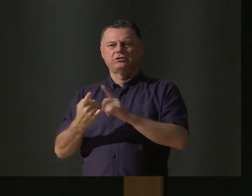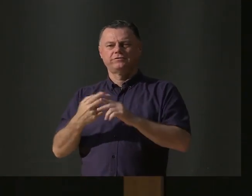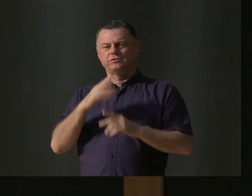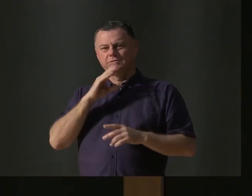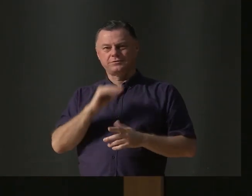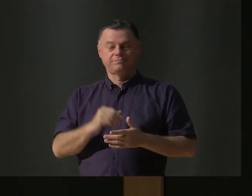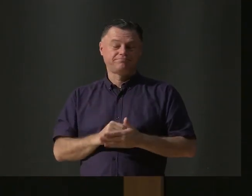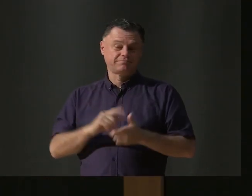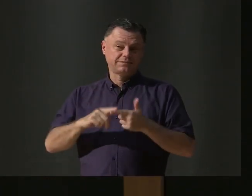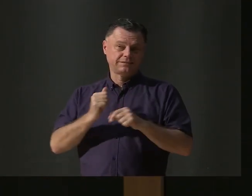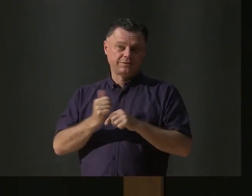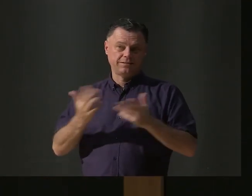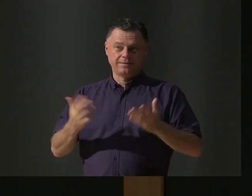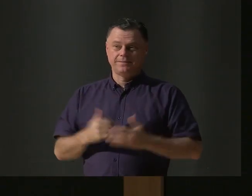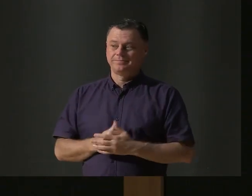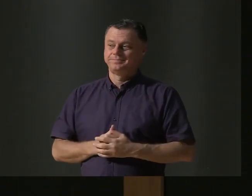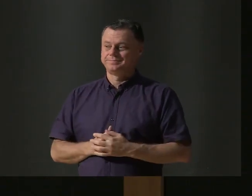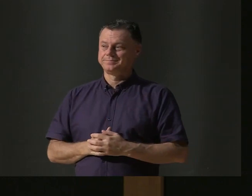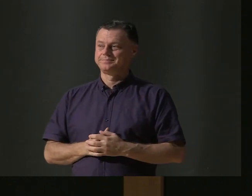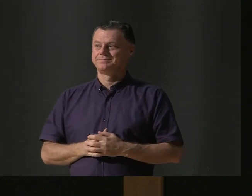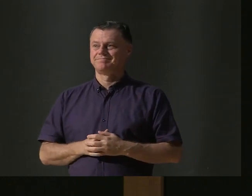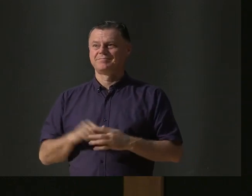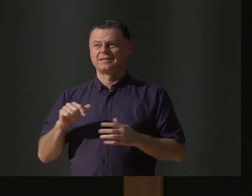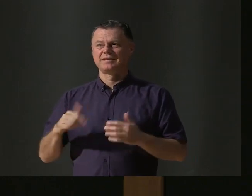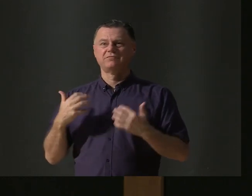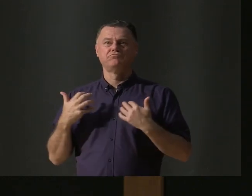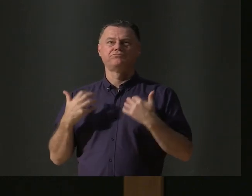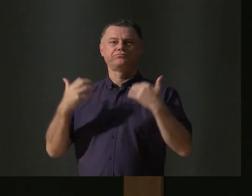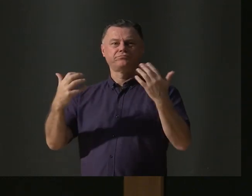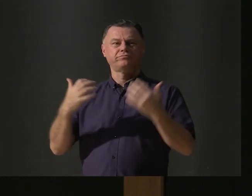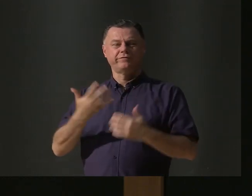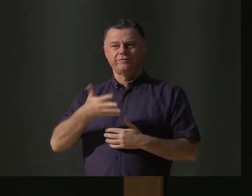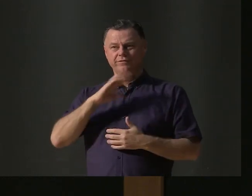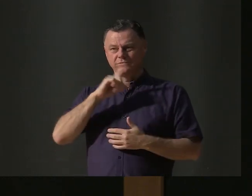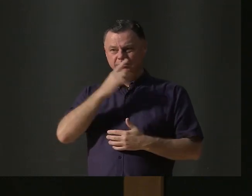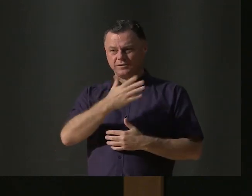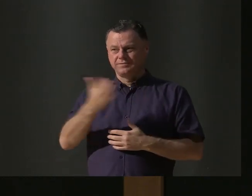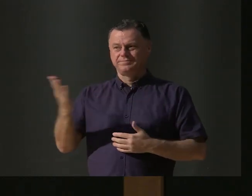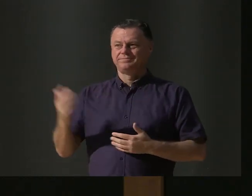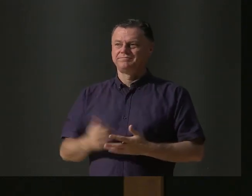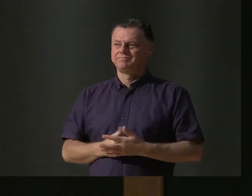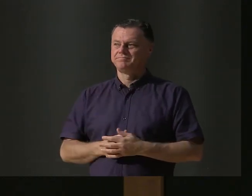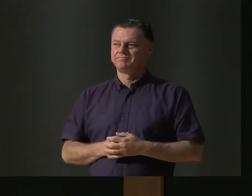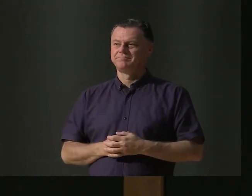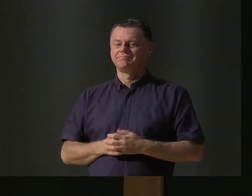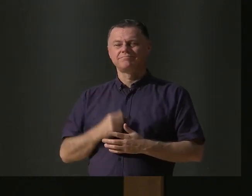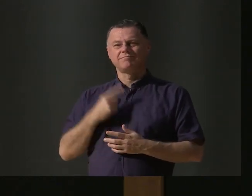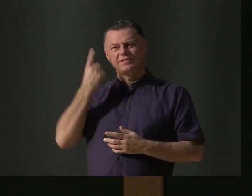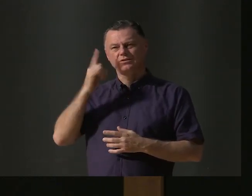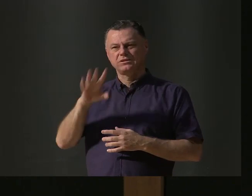For example, the capacity of this room, 500 of you. How much water do you think we